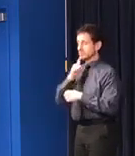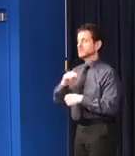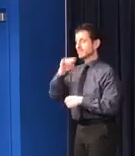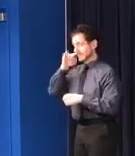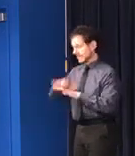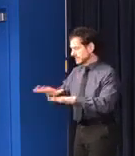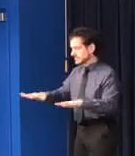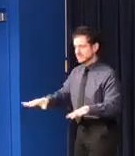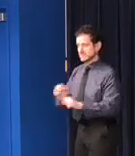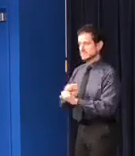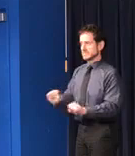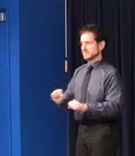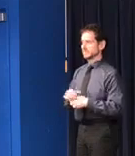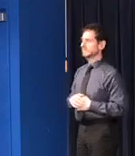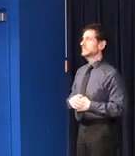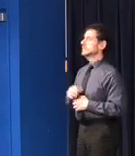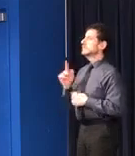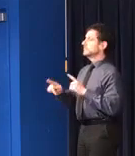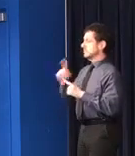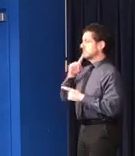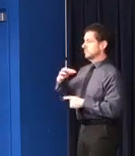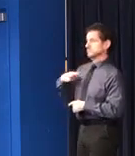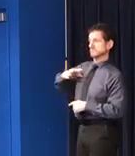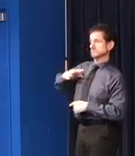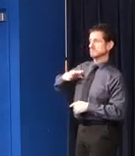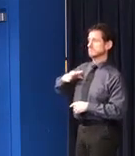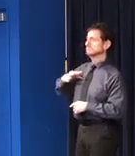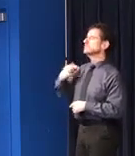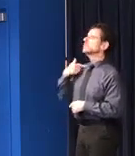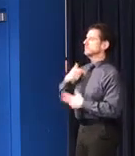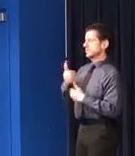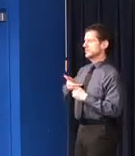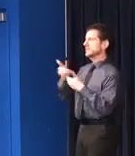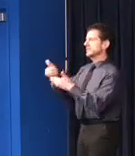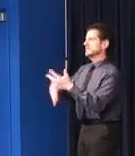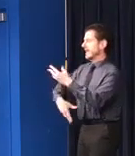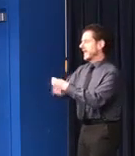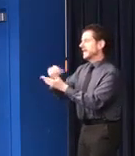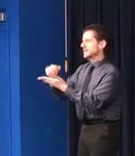providers who stepped up in this time of need with an additional stipend.